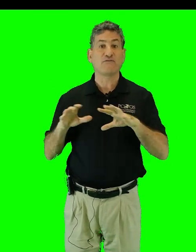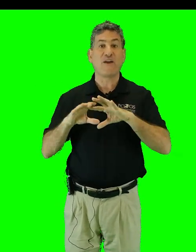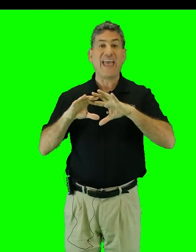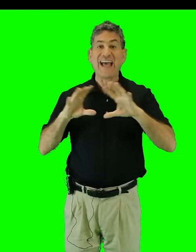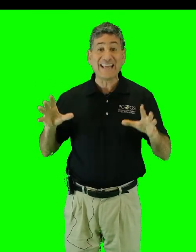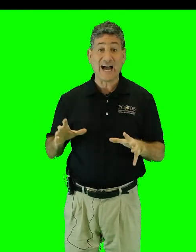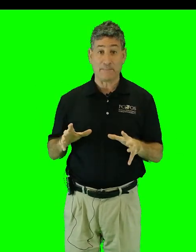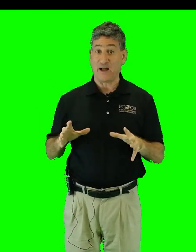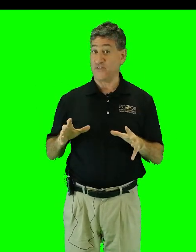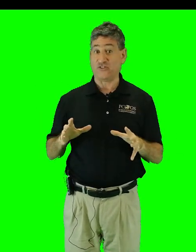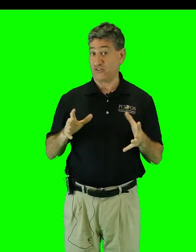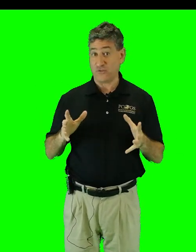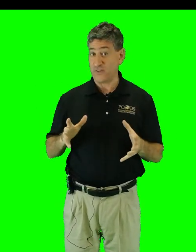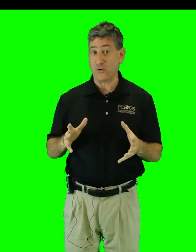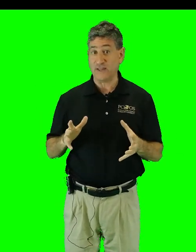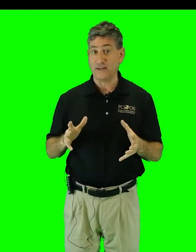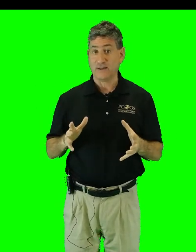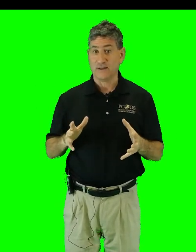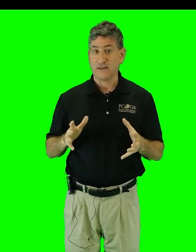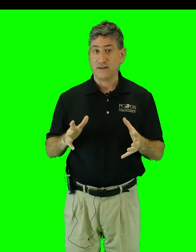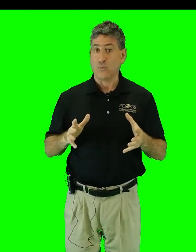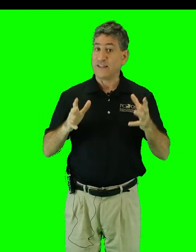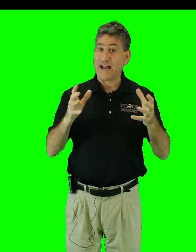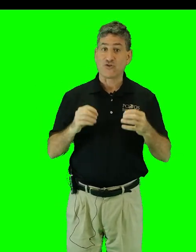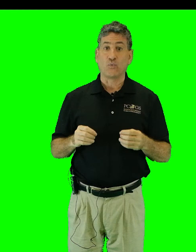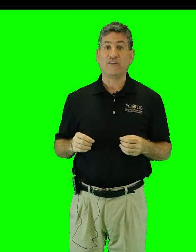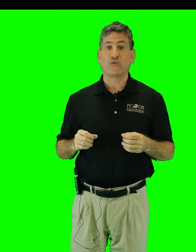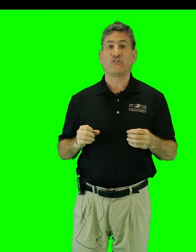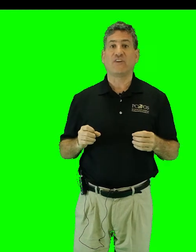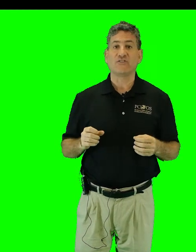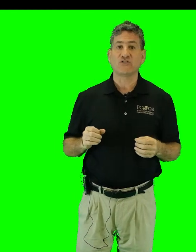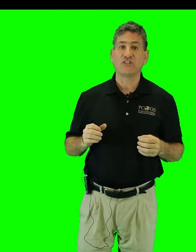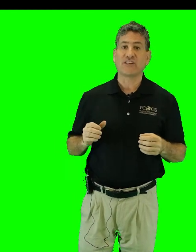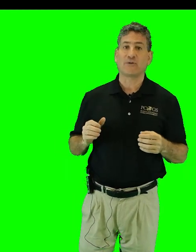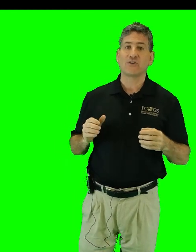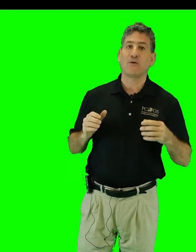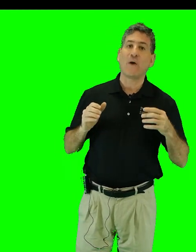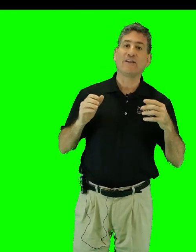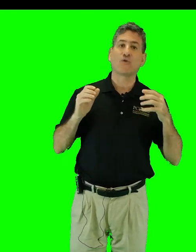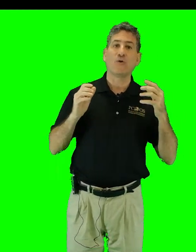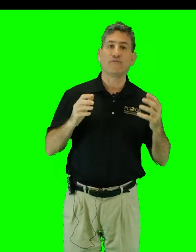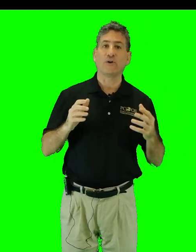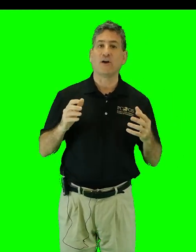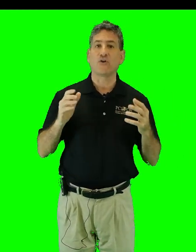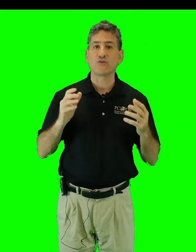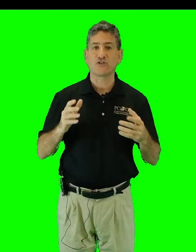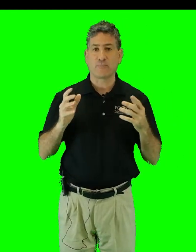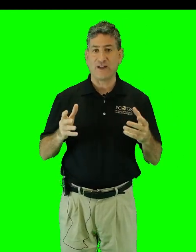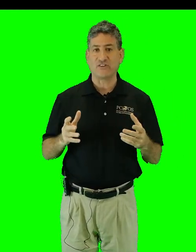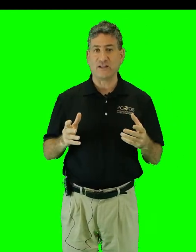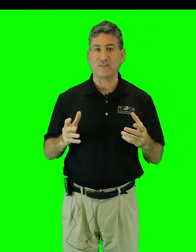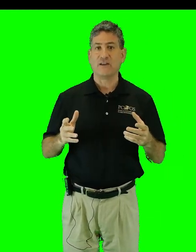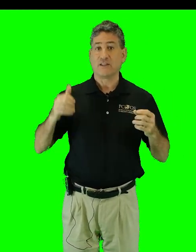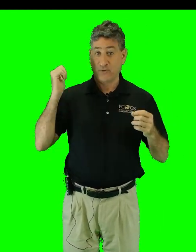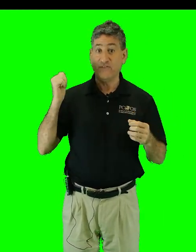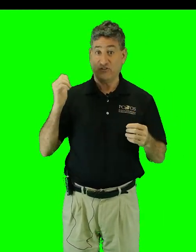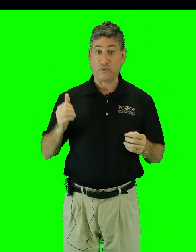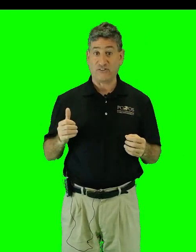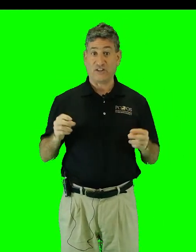for any hypothesis or theory. When Natural Resources Agency Secretary Wade Crowfoot urged the president, the previous president,